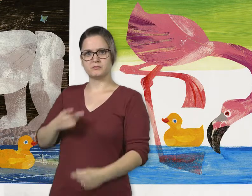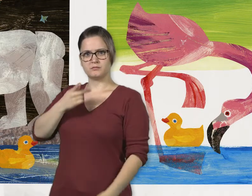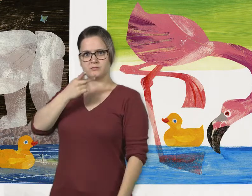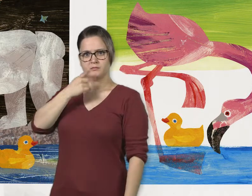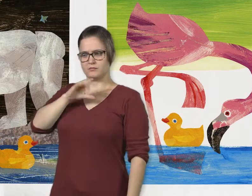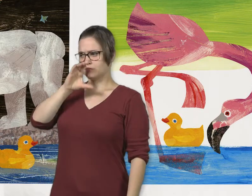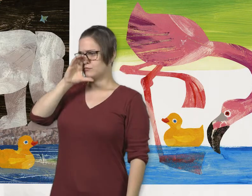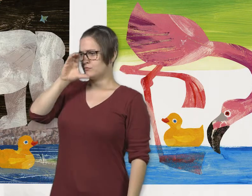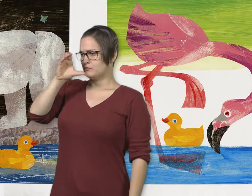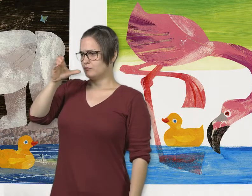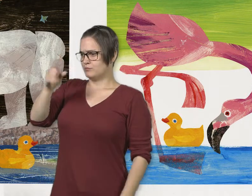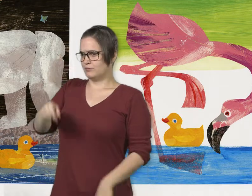The fourth